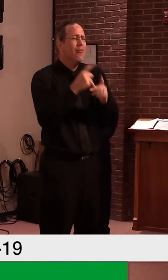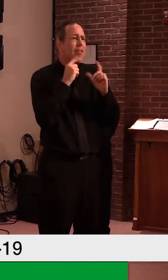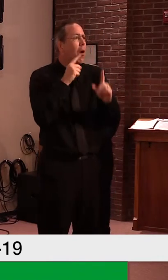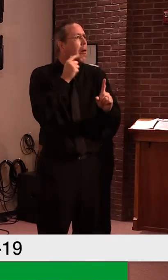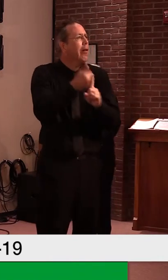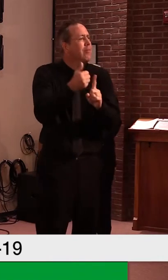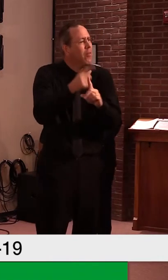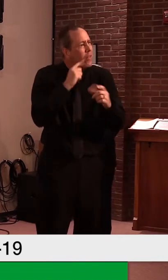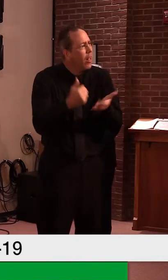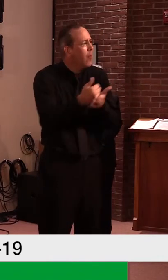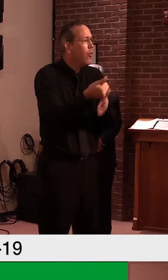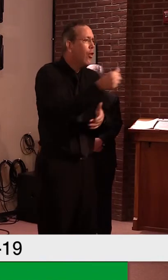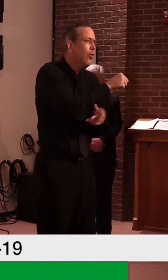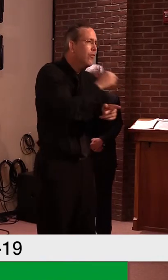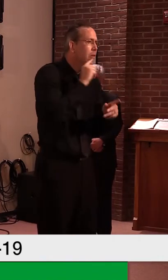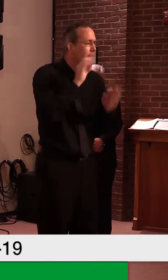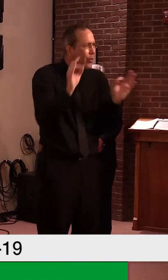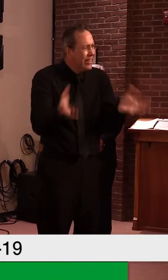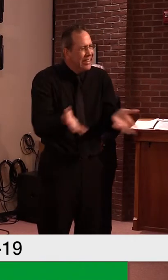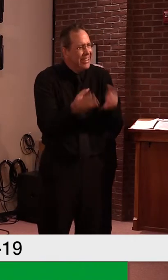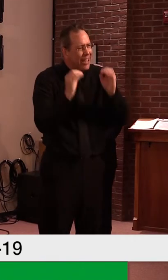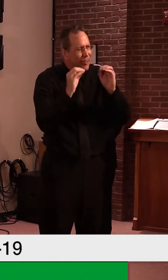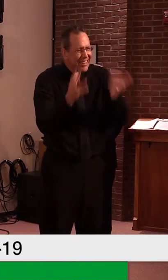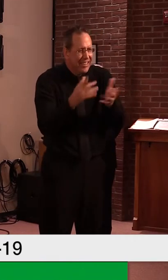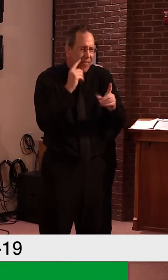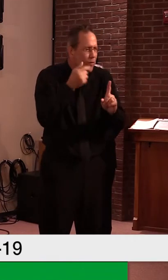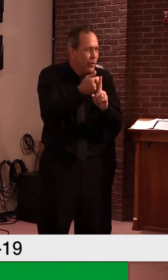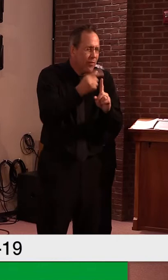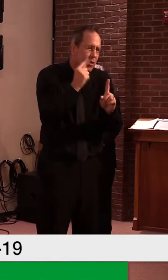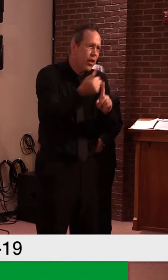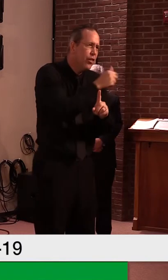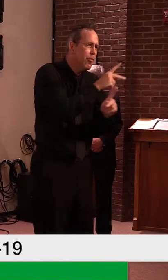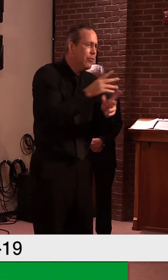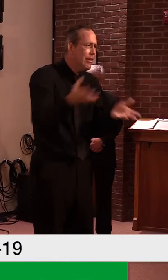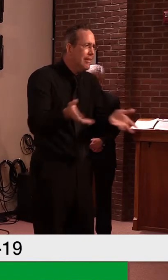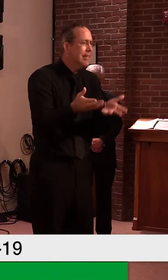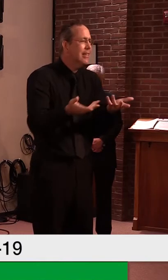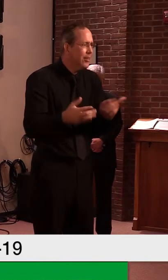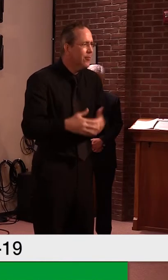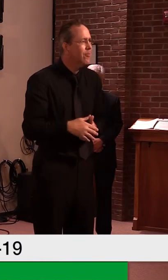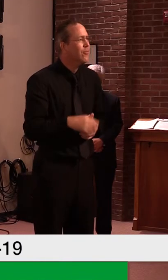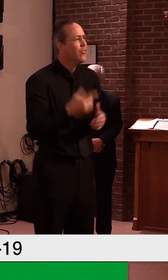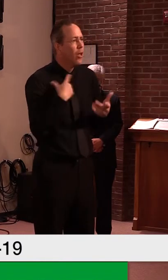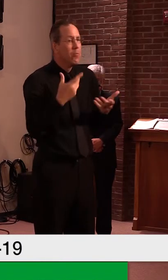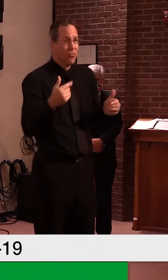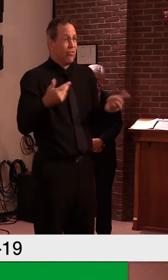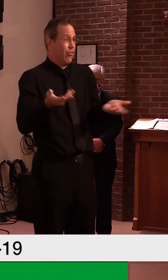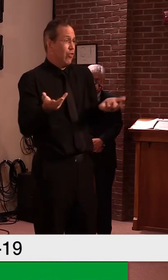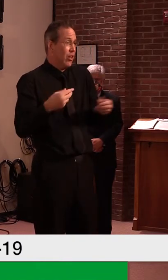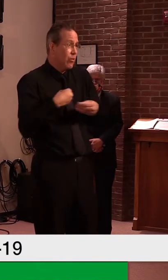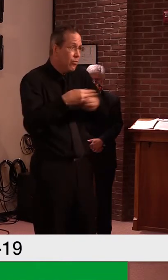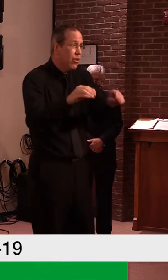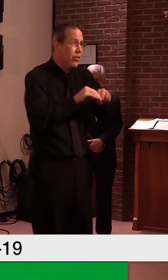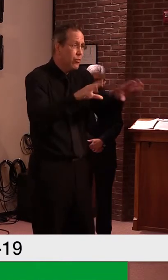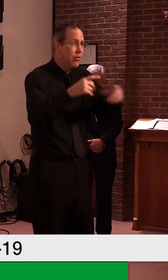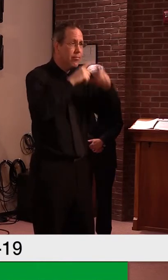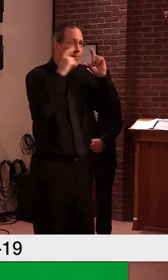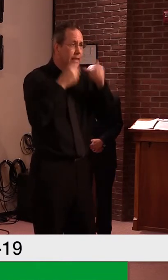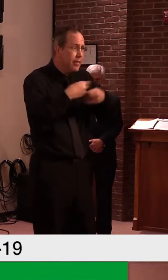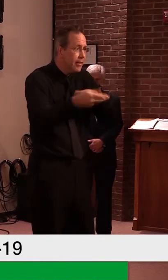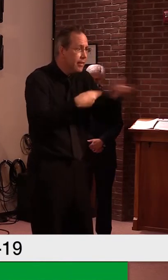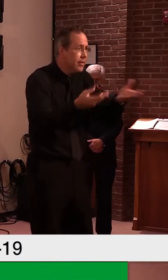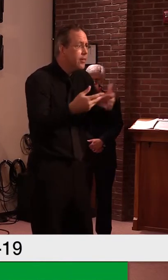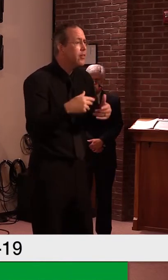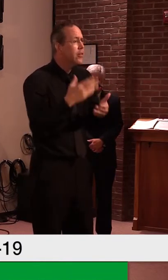but we're working, we're working at trying to, uh, distribute the mass. I know that there's been, even in some of the businesses